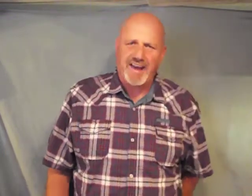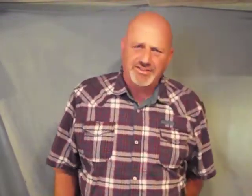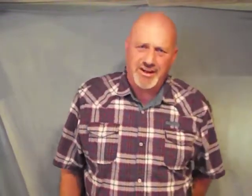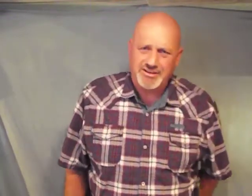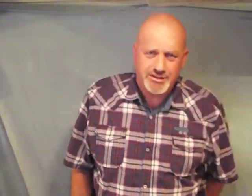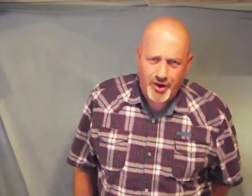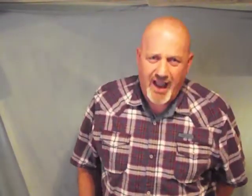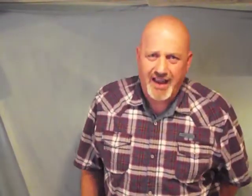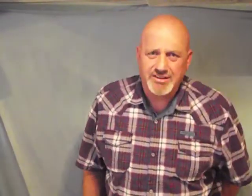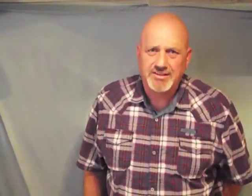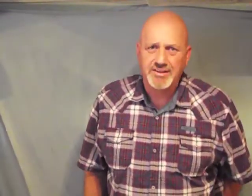Jesus Christ